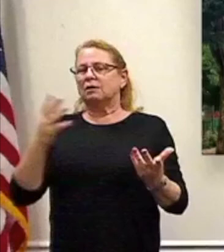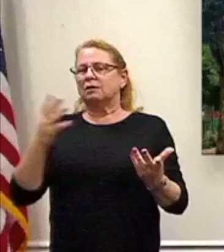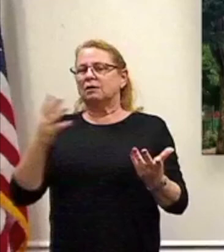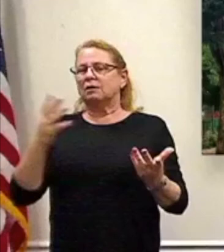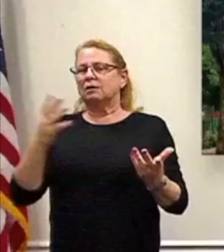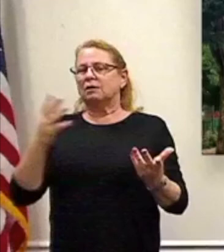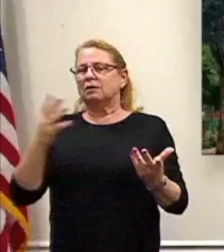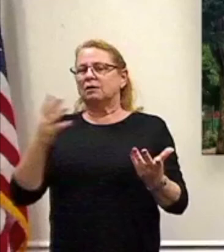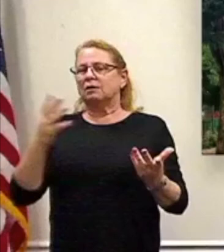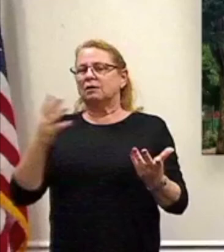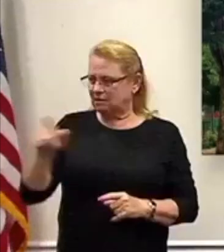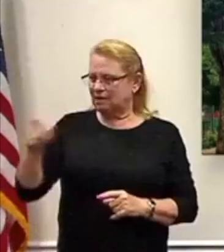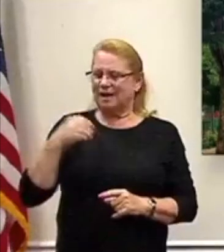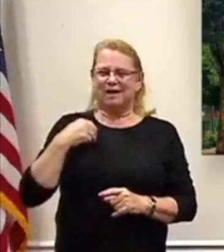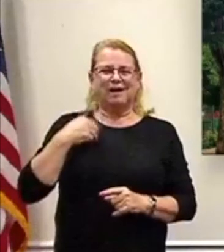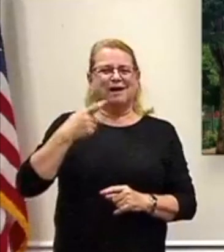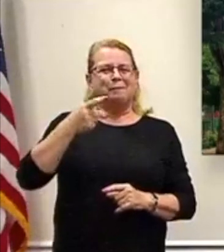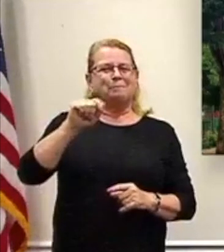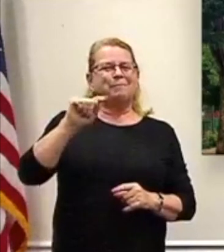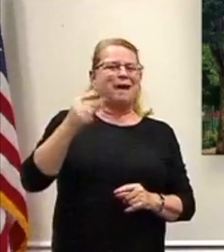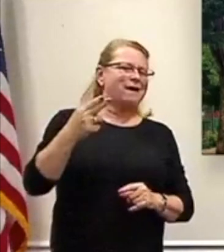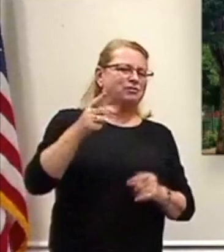had a question regarding the path to promise.